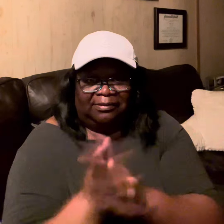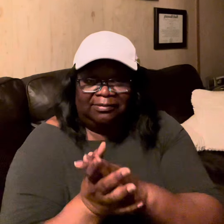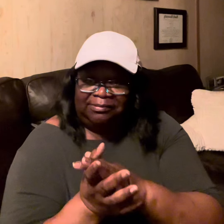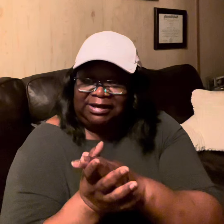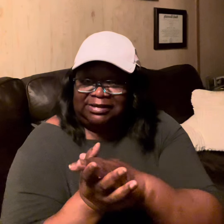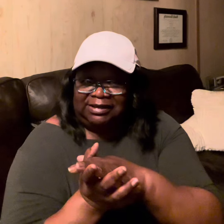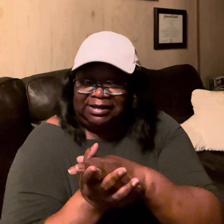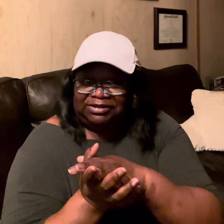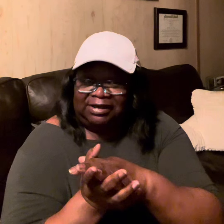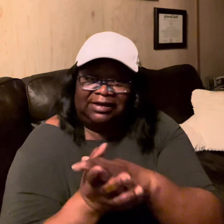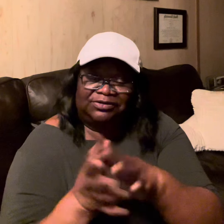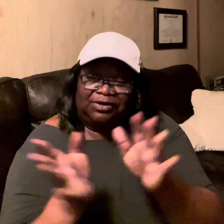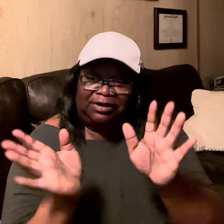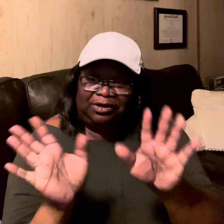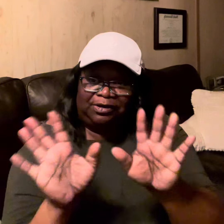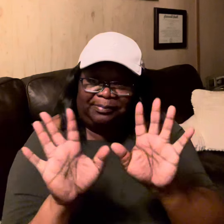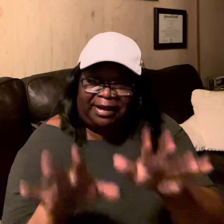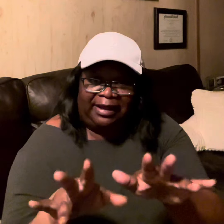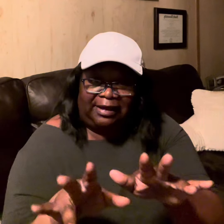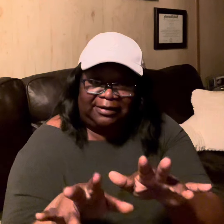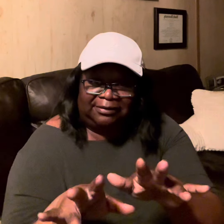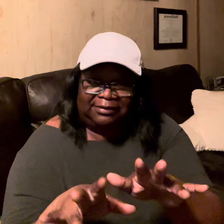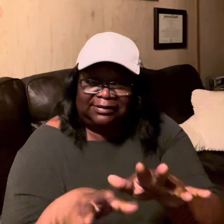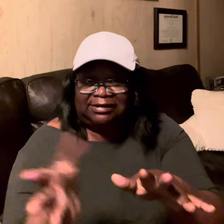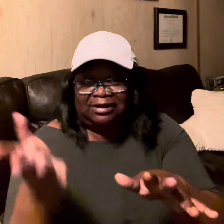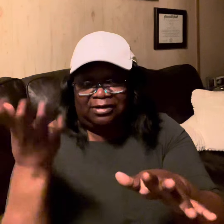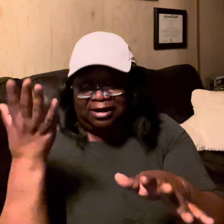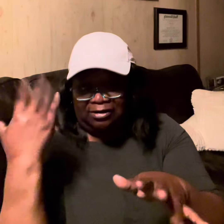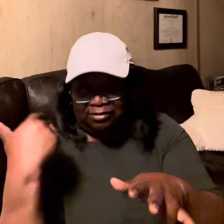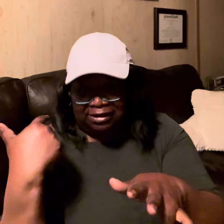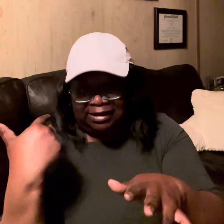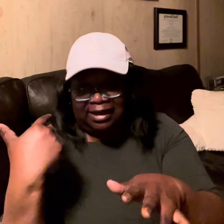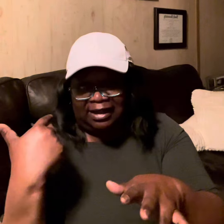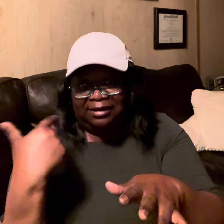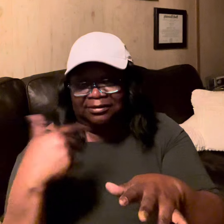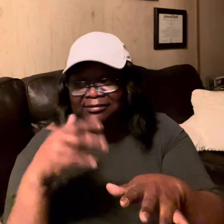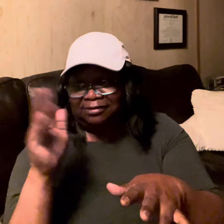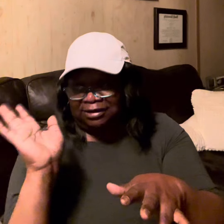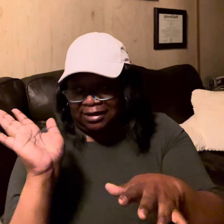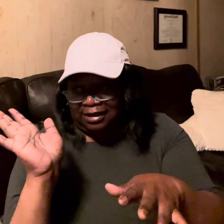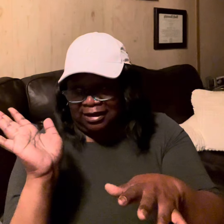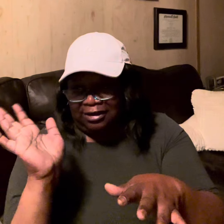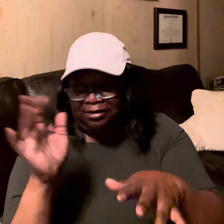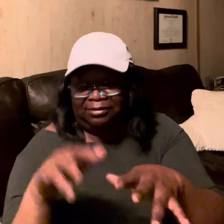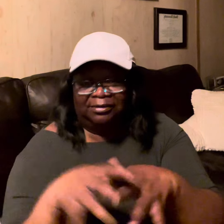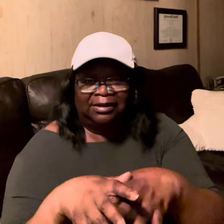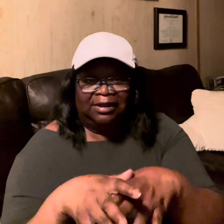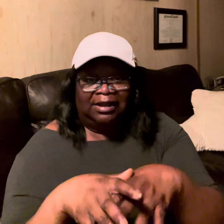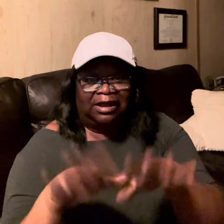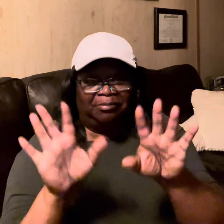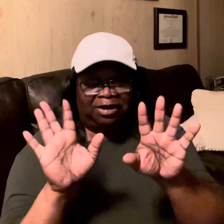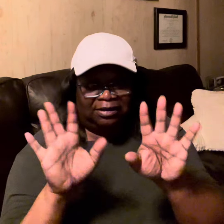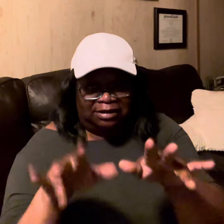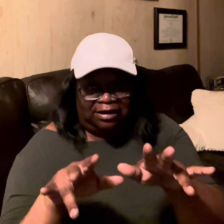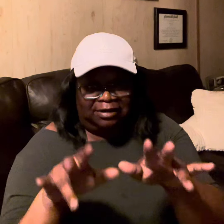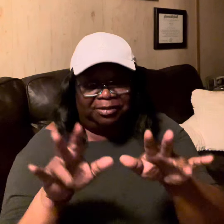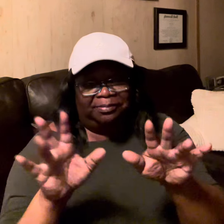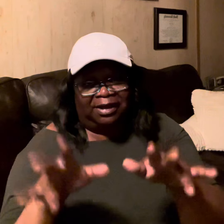meet Anisha is gonna go to bed tell Harold good night good night Harold and me and Dawn will be back